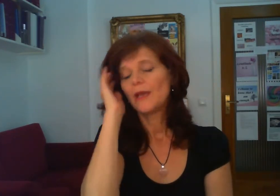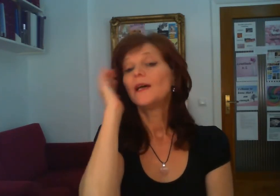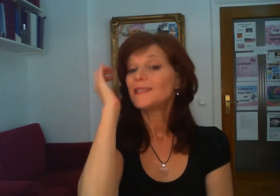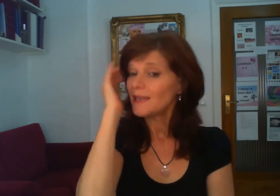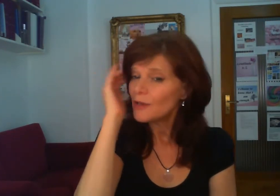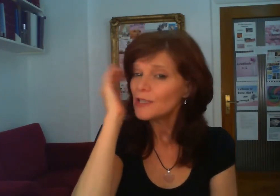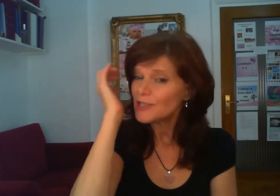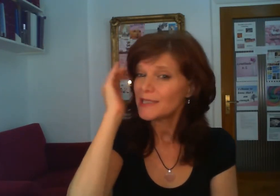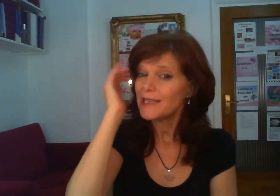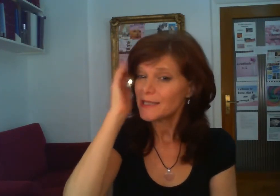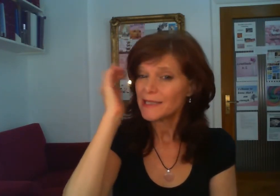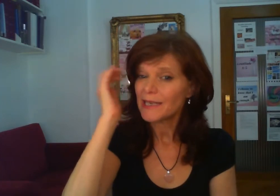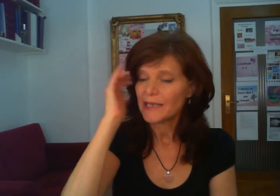technology is here to stay